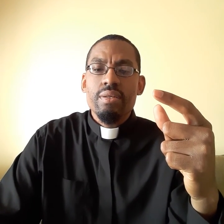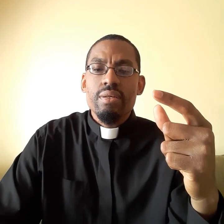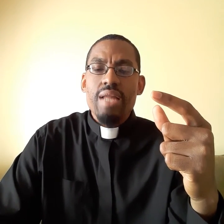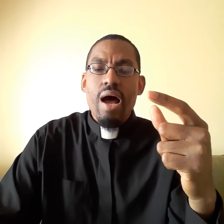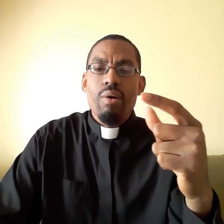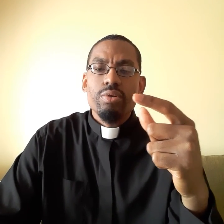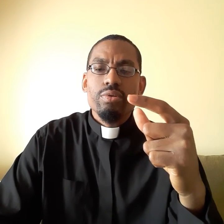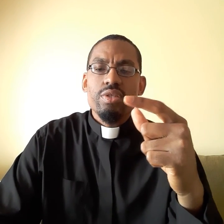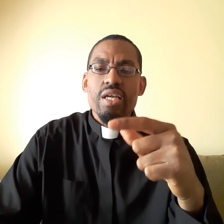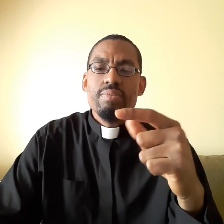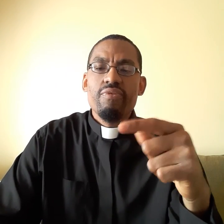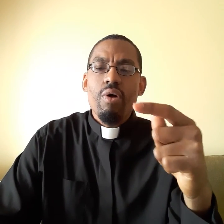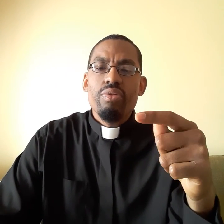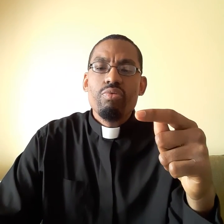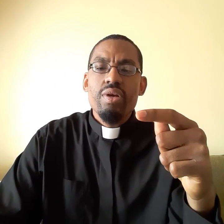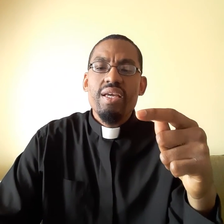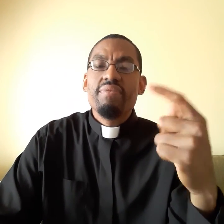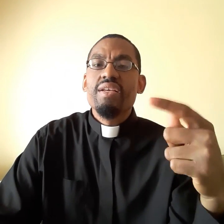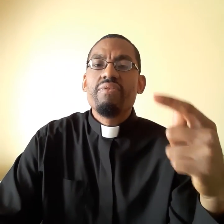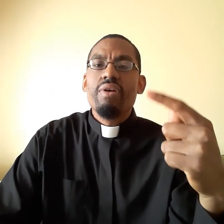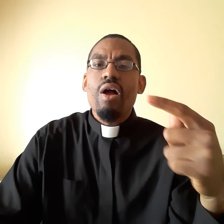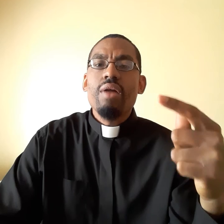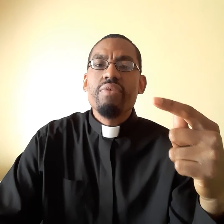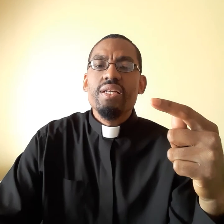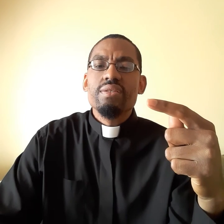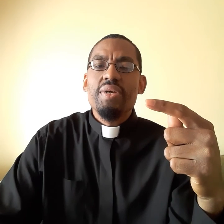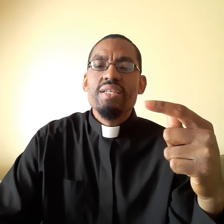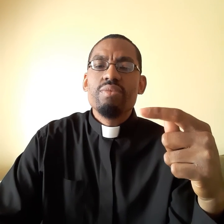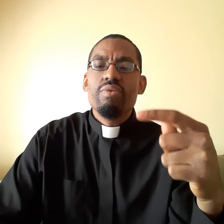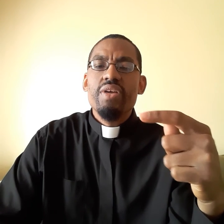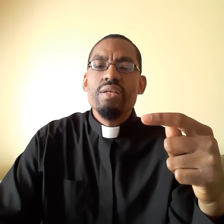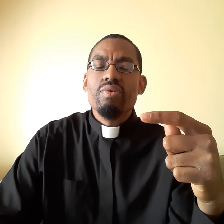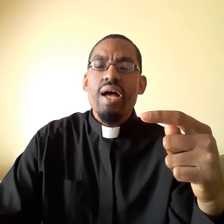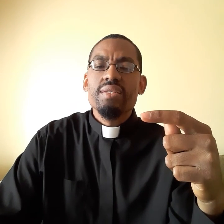now James 4 and 3 gives us confidence because it reveals to us